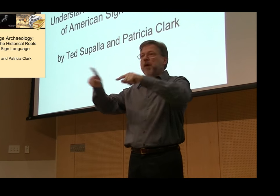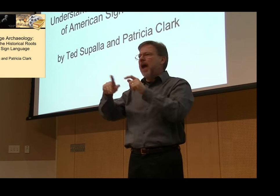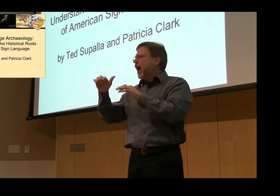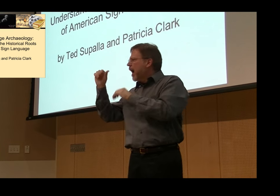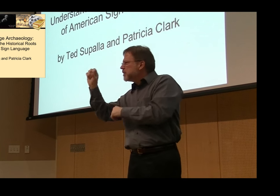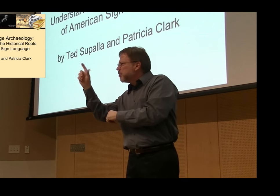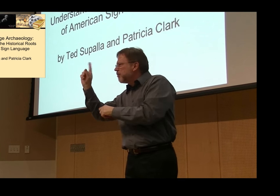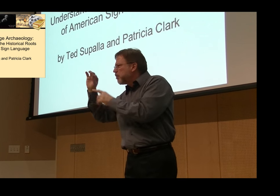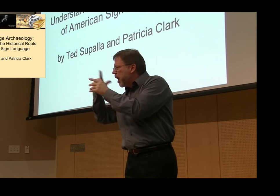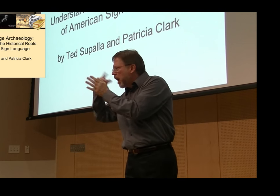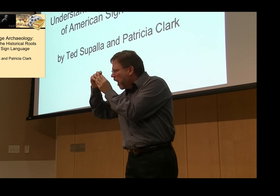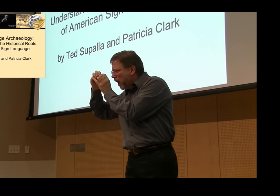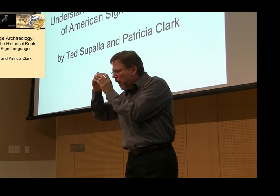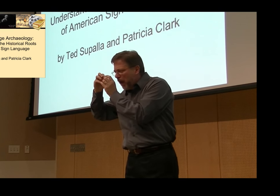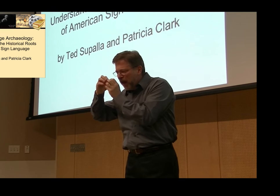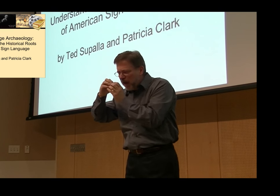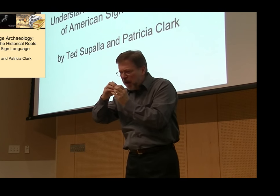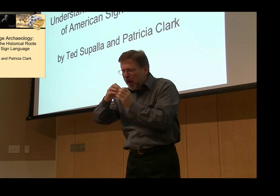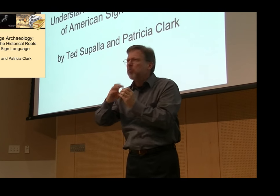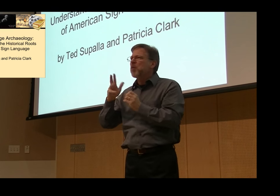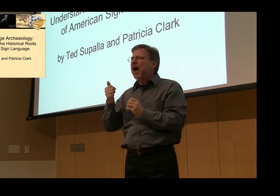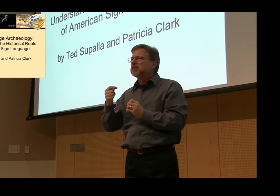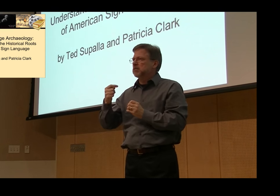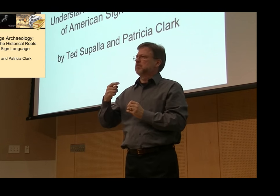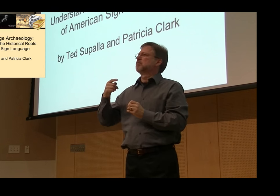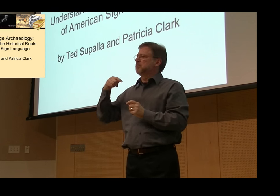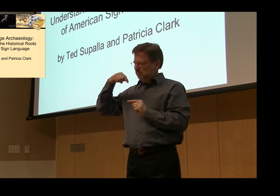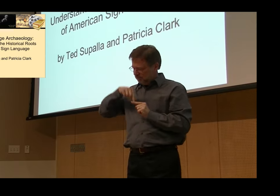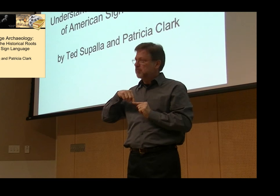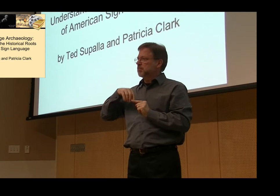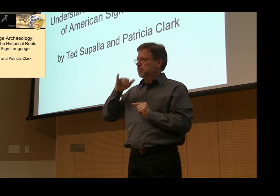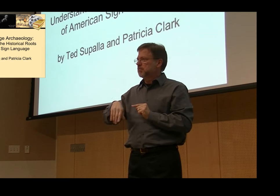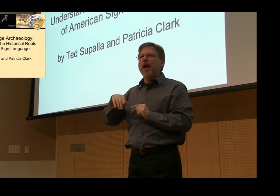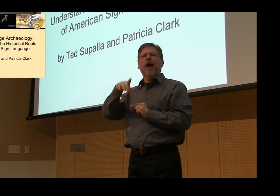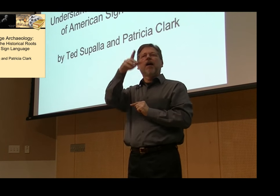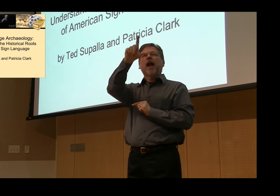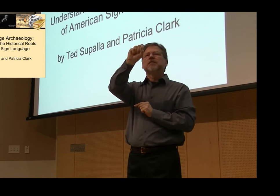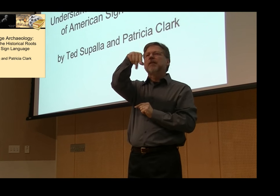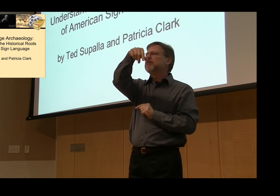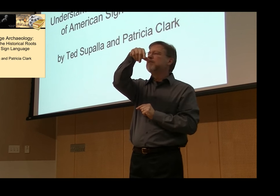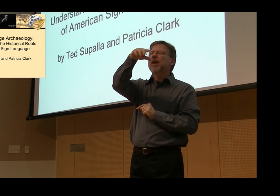but that contributed to our work so that we could trace the divergence of